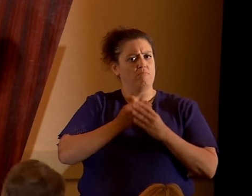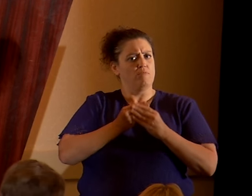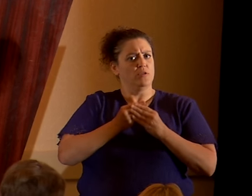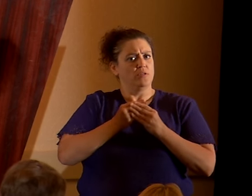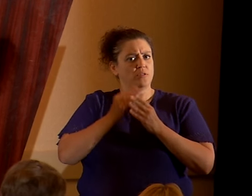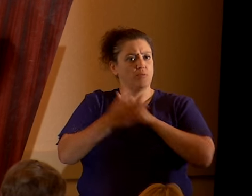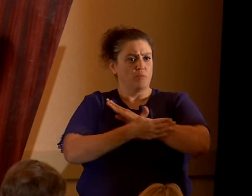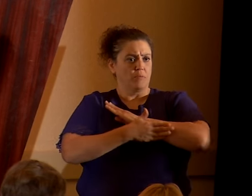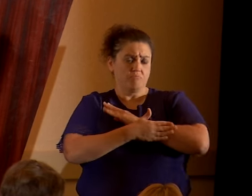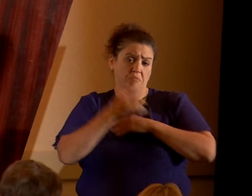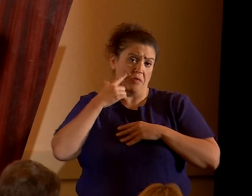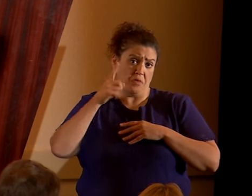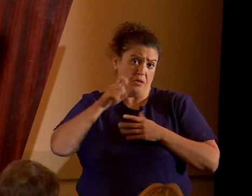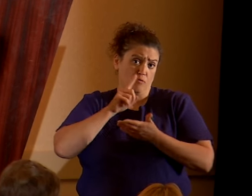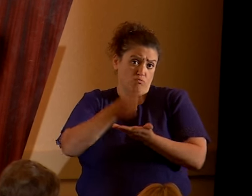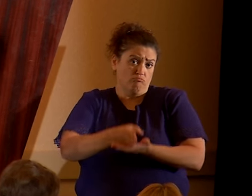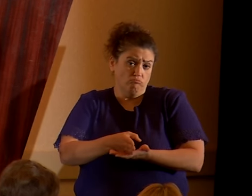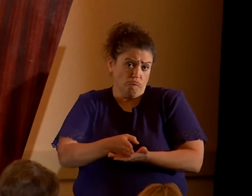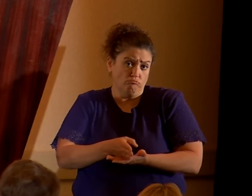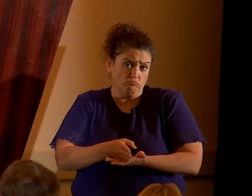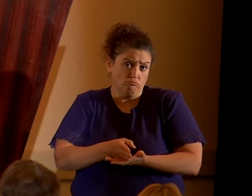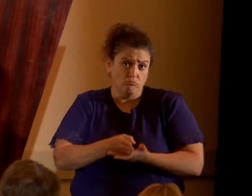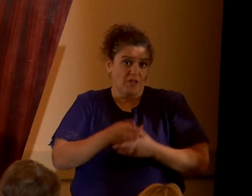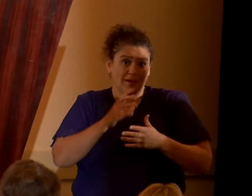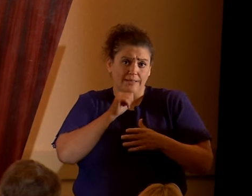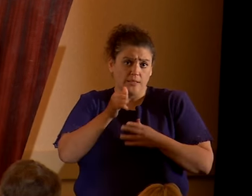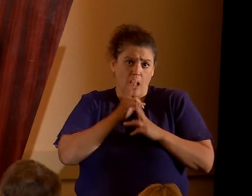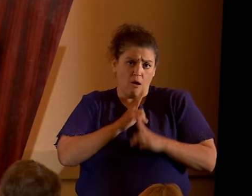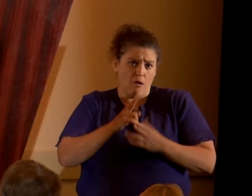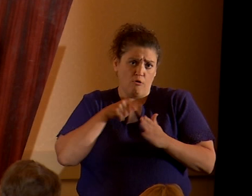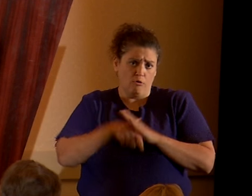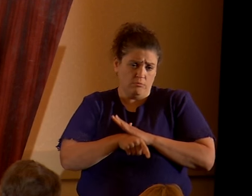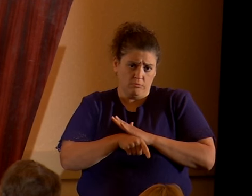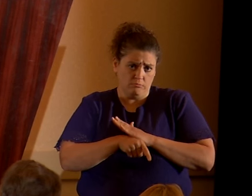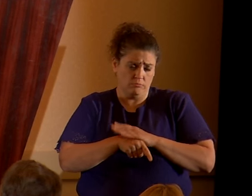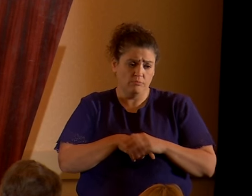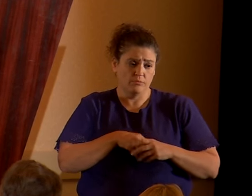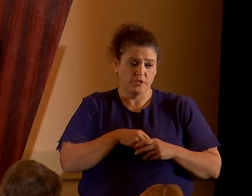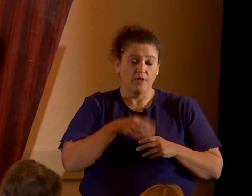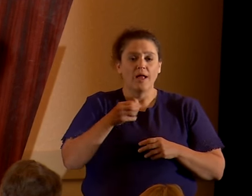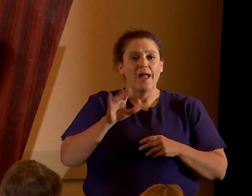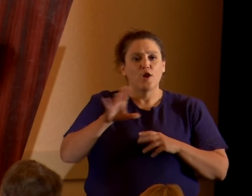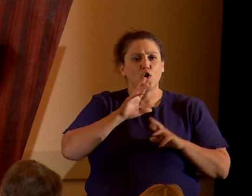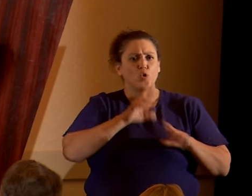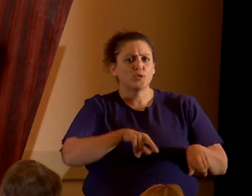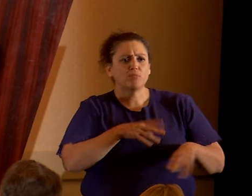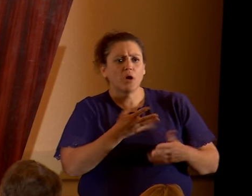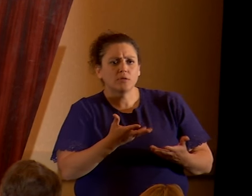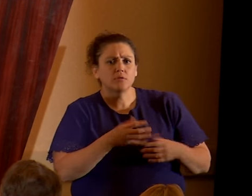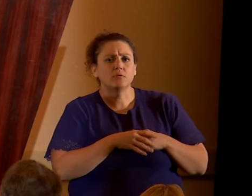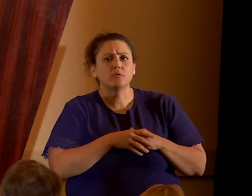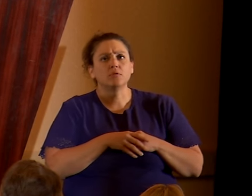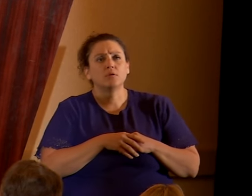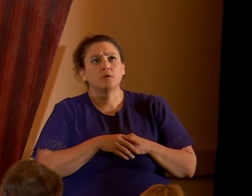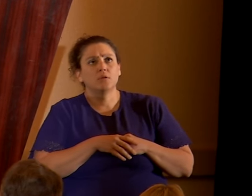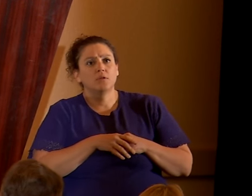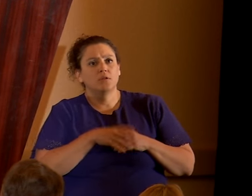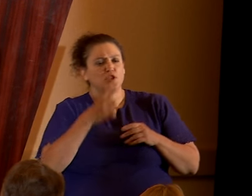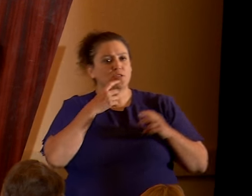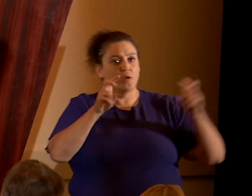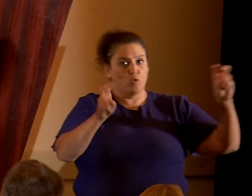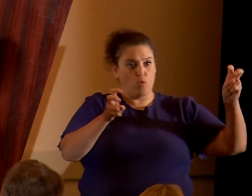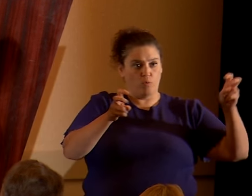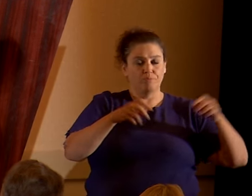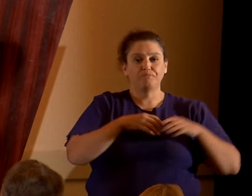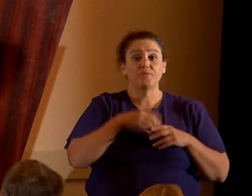opinion needs to stop, and I see no honor in killing. And that's her response. She said that I'm quoting her.